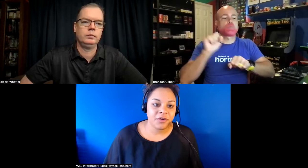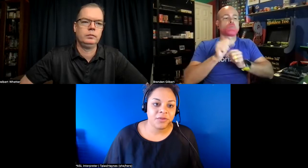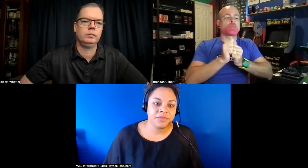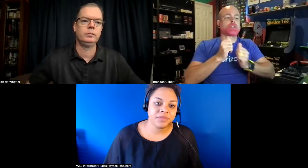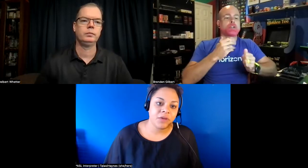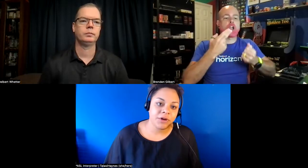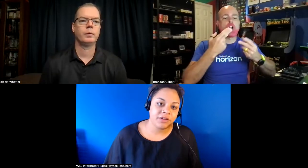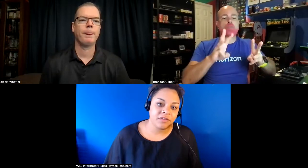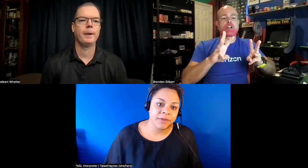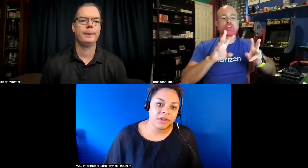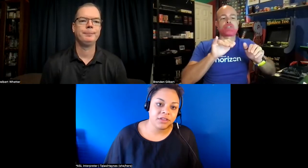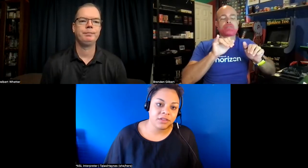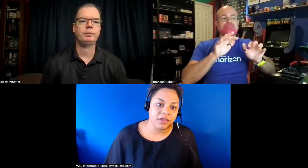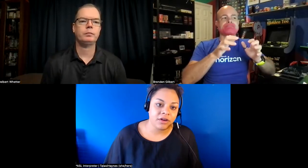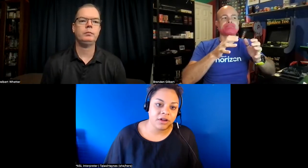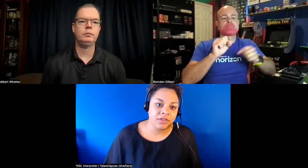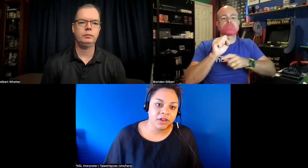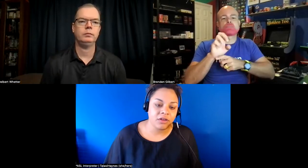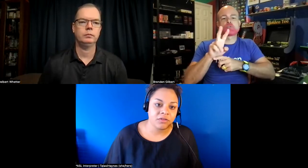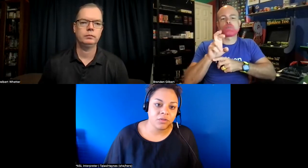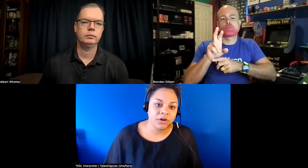i work in accessibility there and then i also work